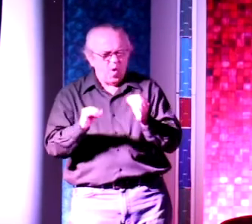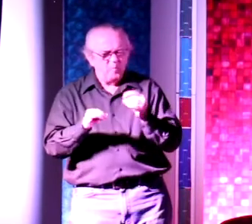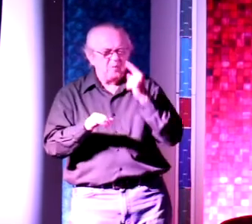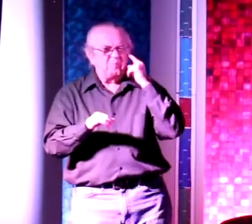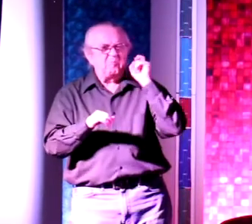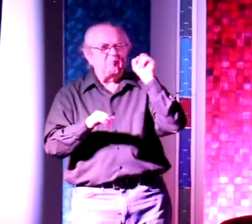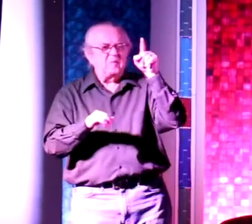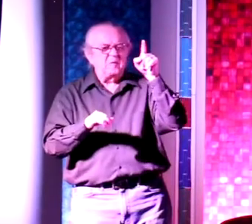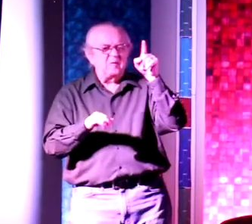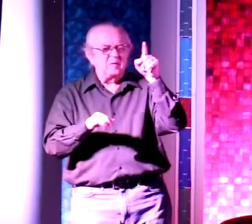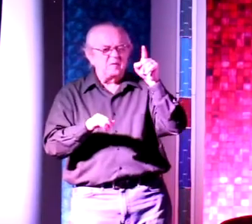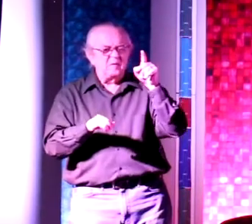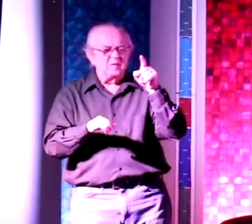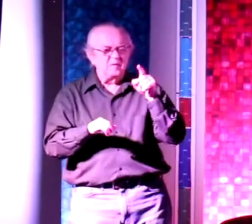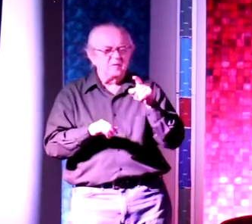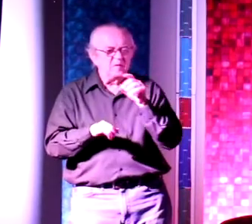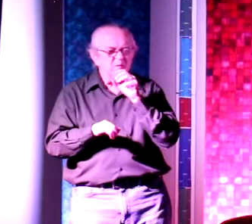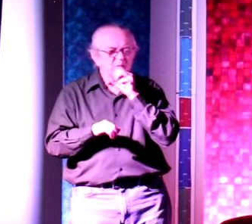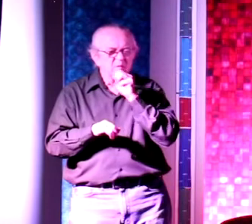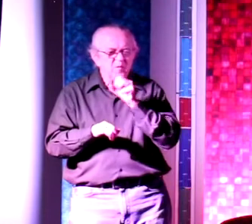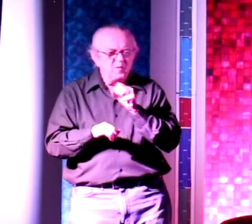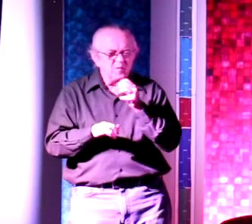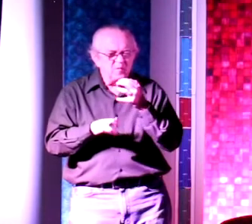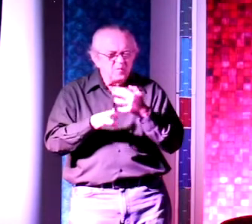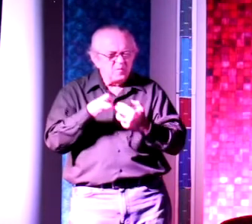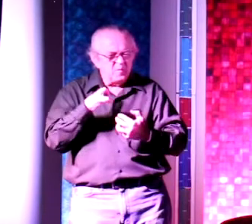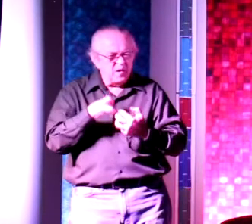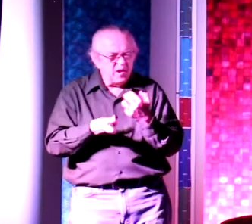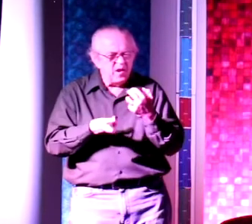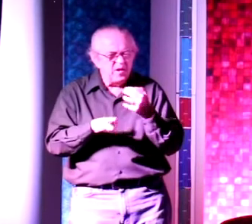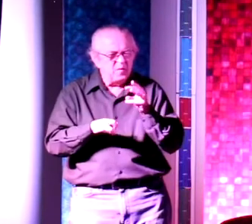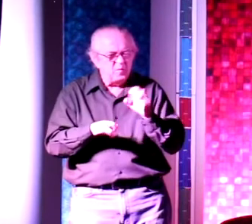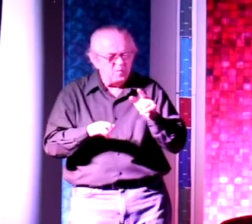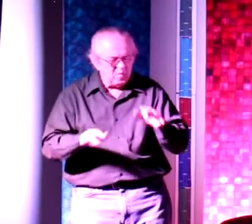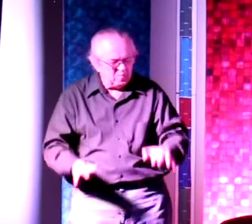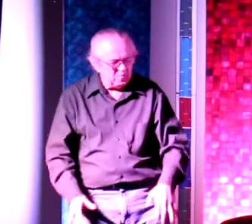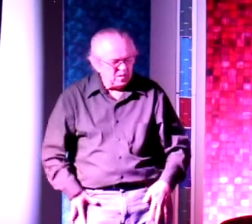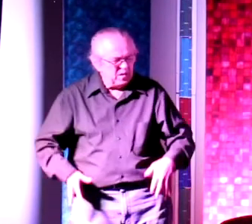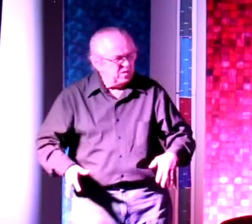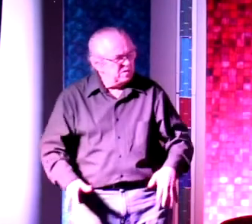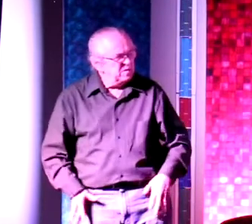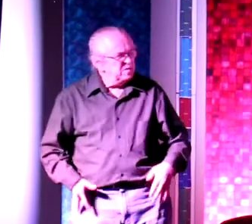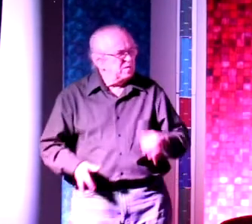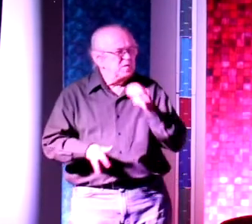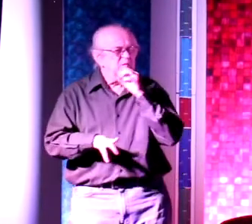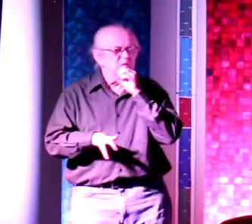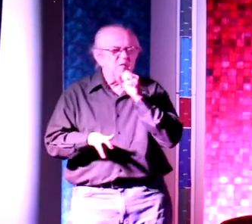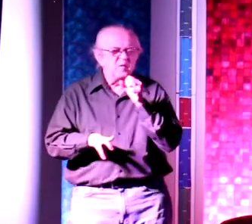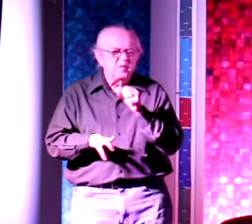the old faded gray wool slacks. Nobody noticed that old faded